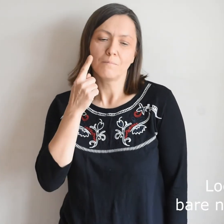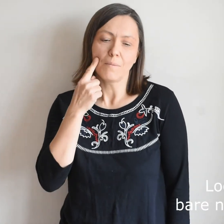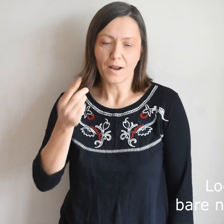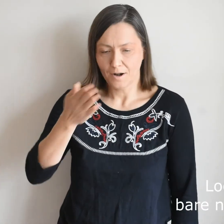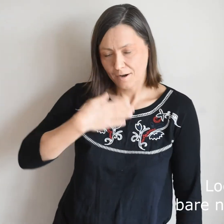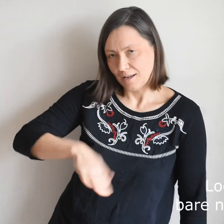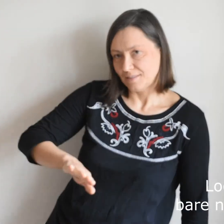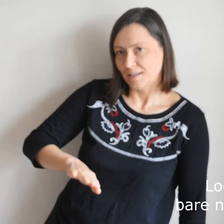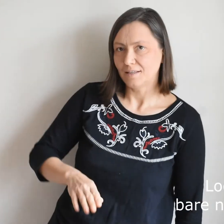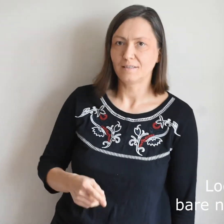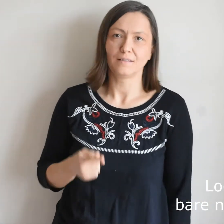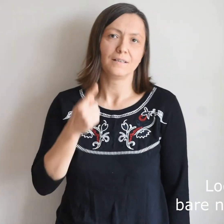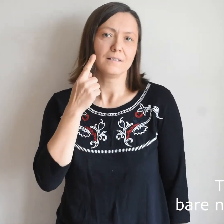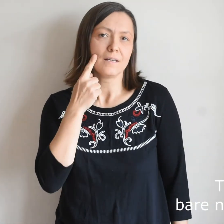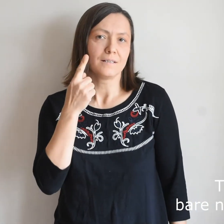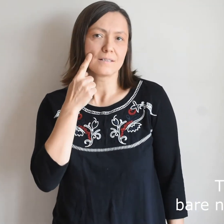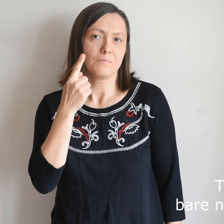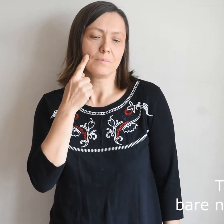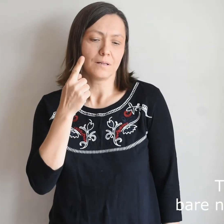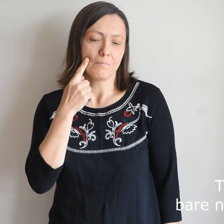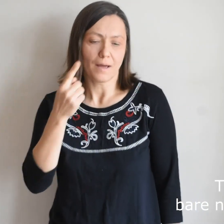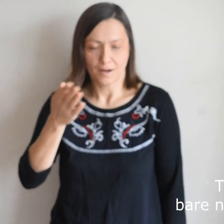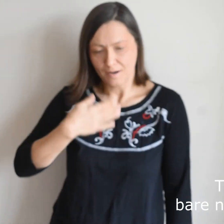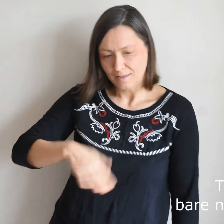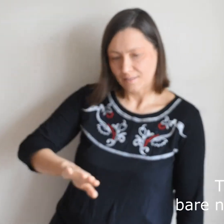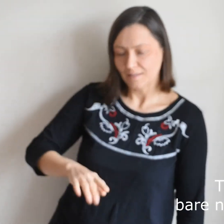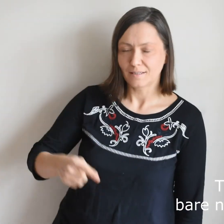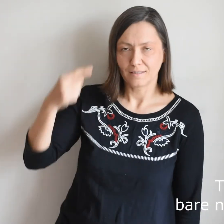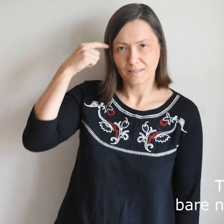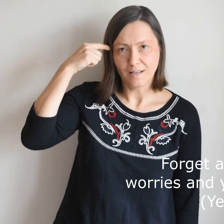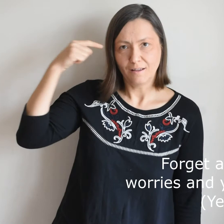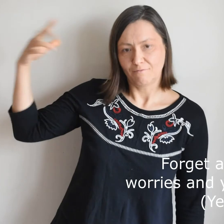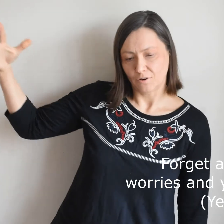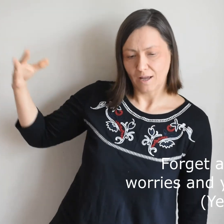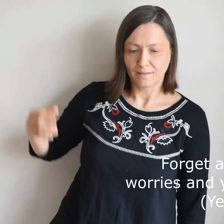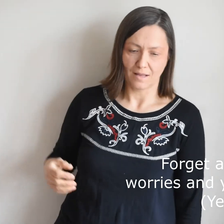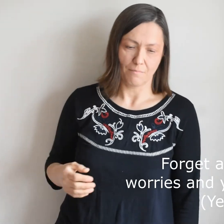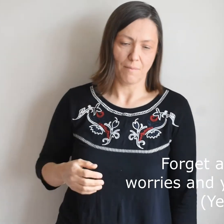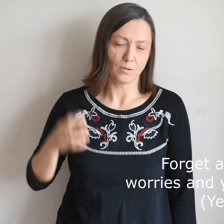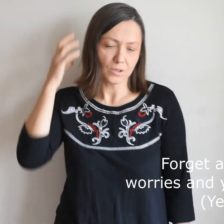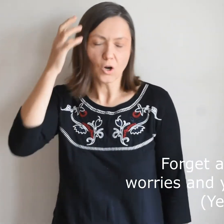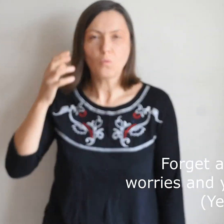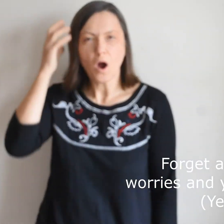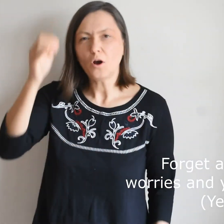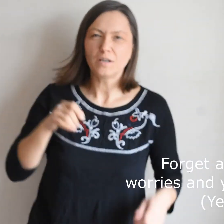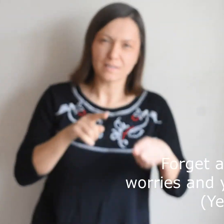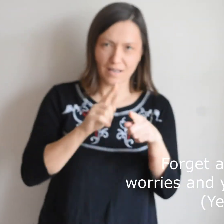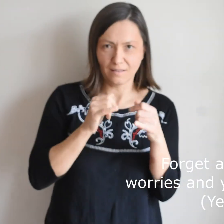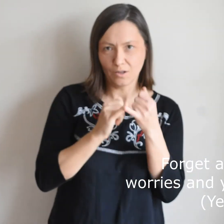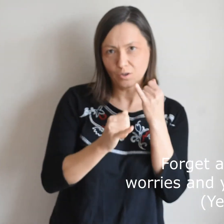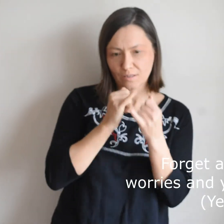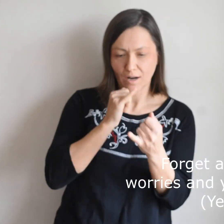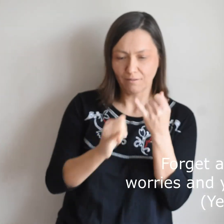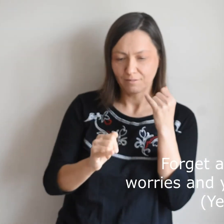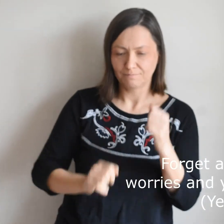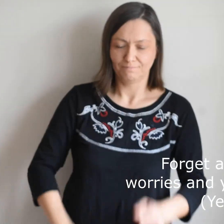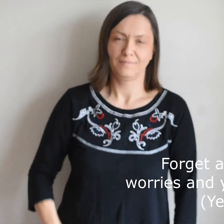Bare necessities The simple bare necessities Get about your worries And just run I